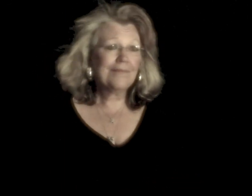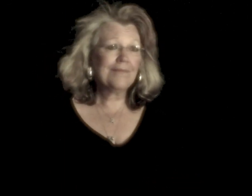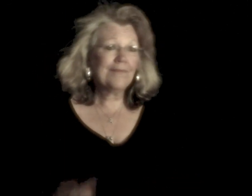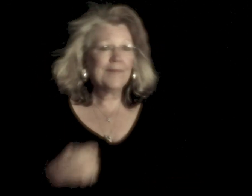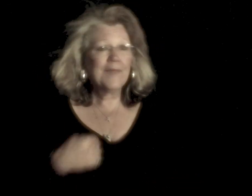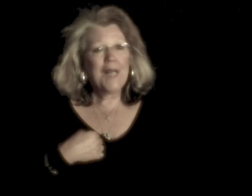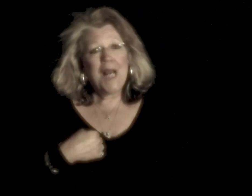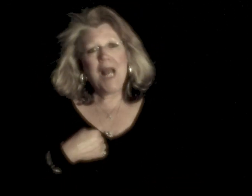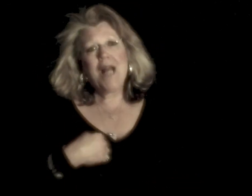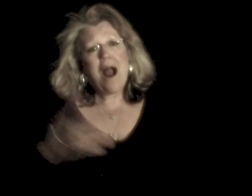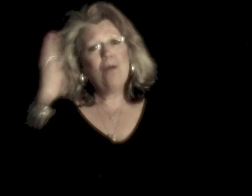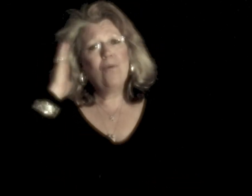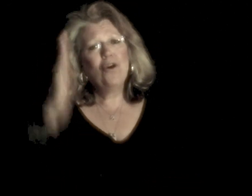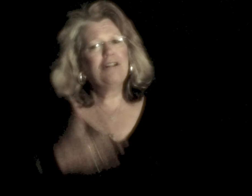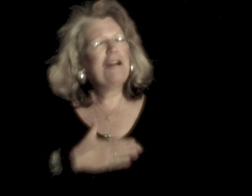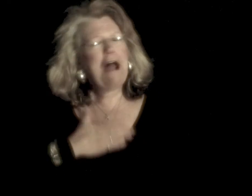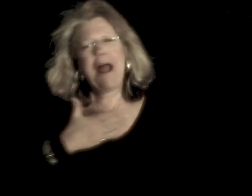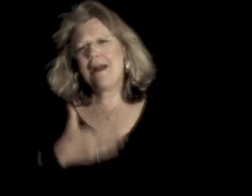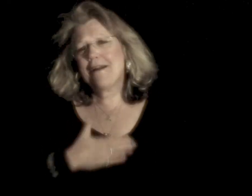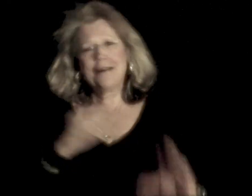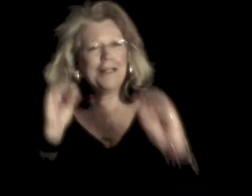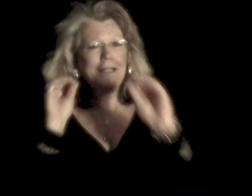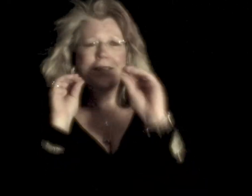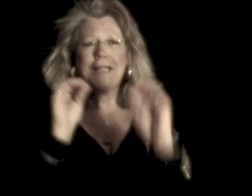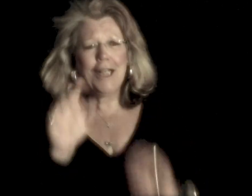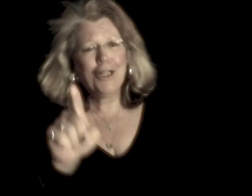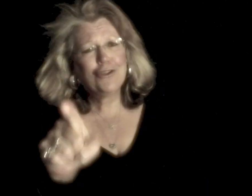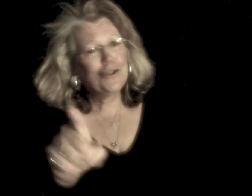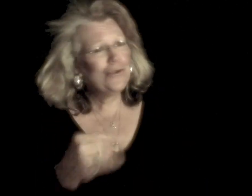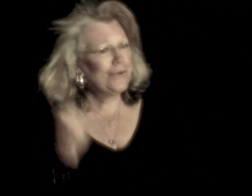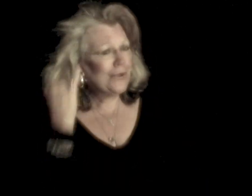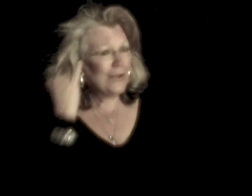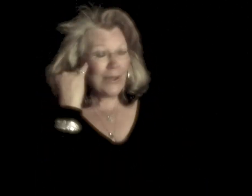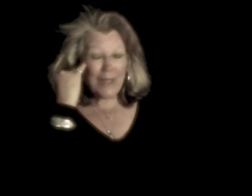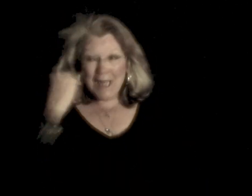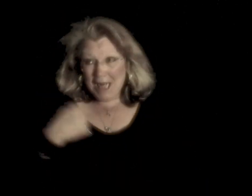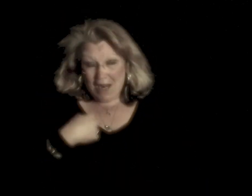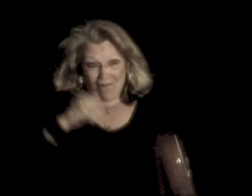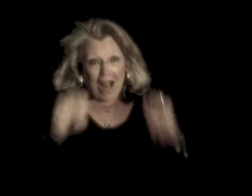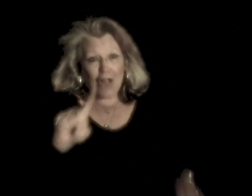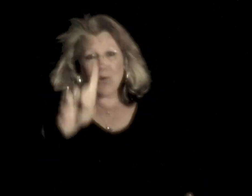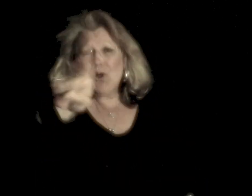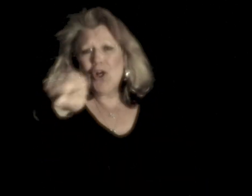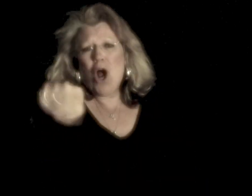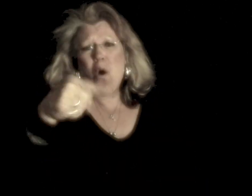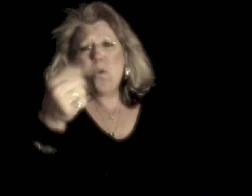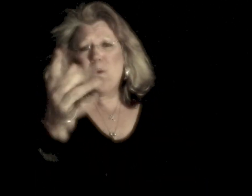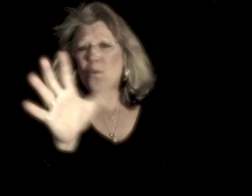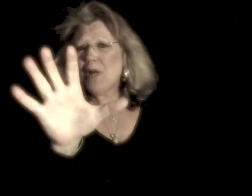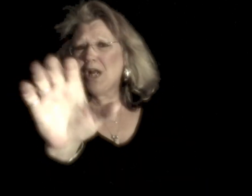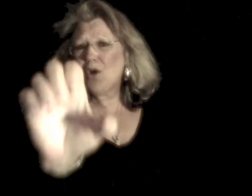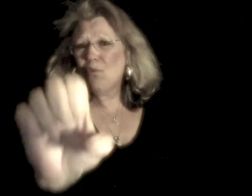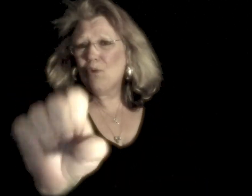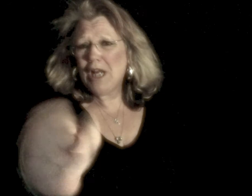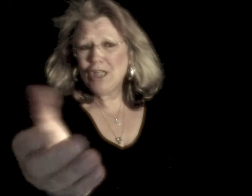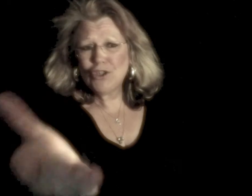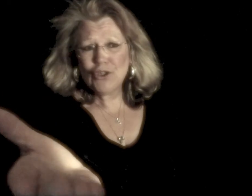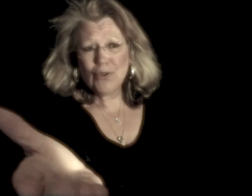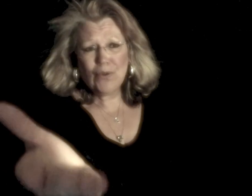And I would gladly teach you, if I could only reach you,